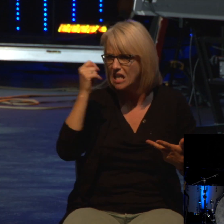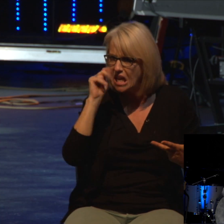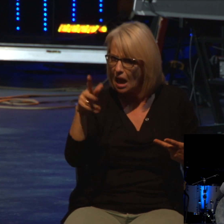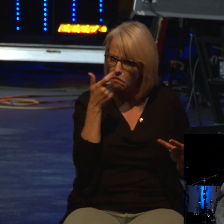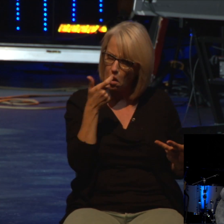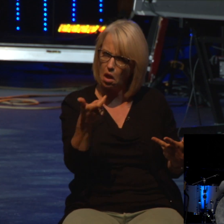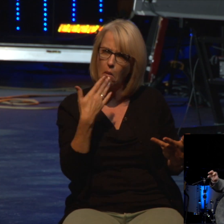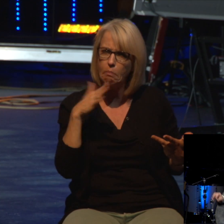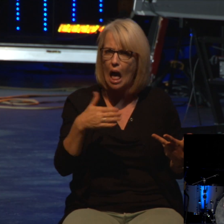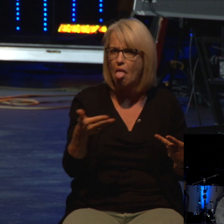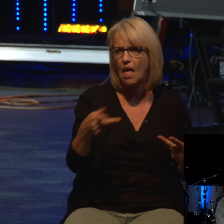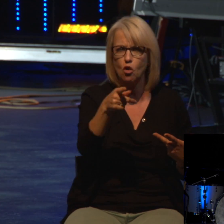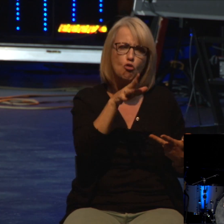you watch or by what you talk about,